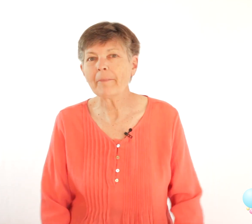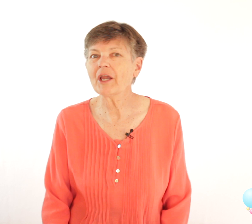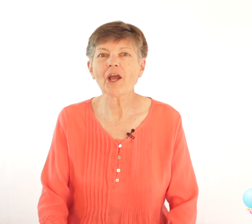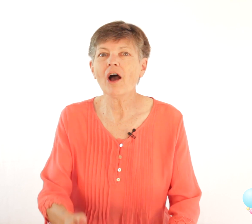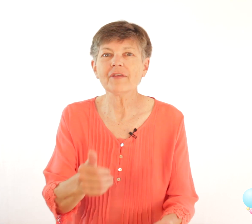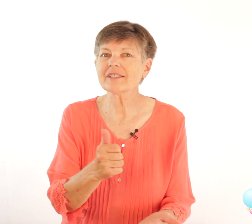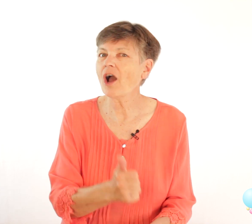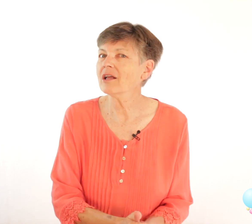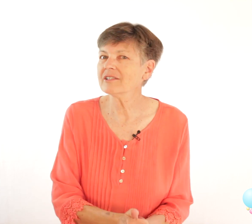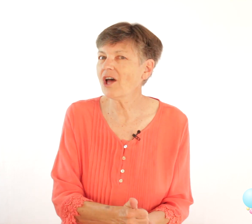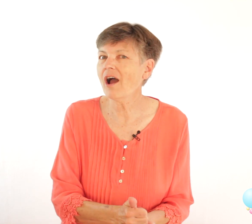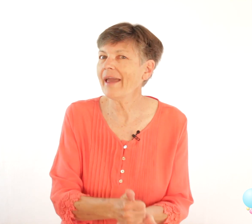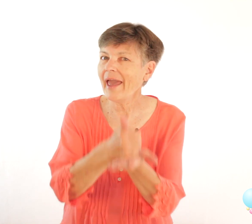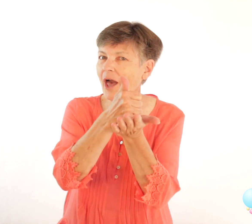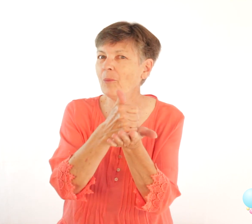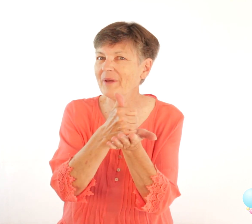I'm going to call this song helping